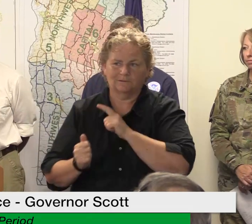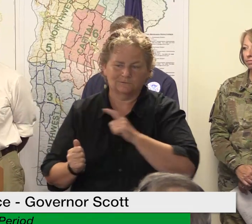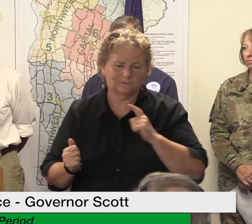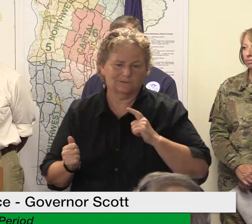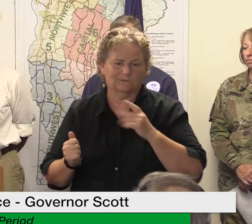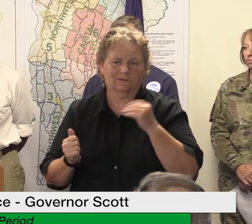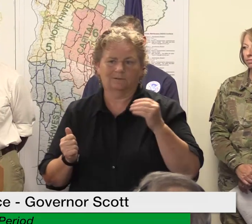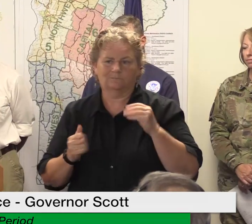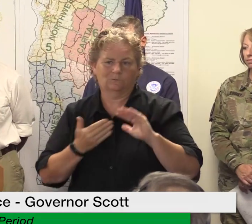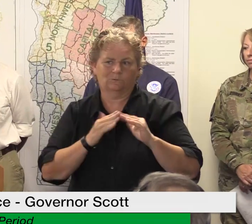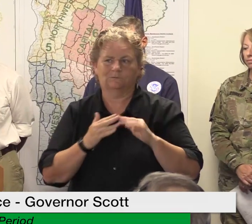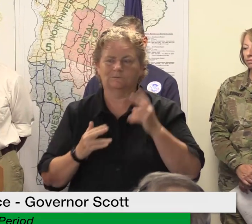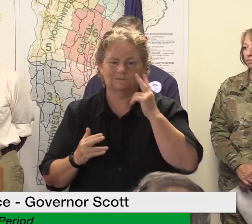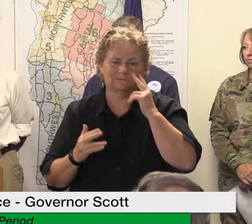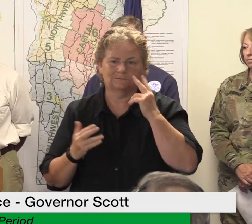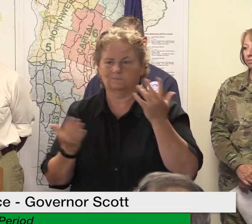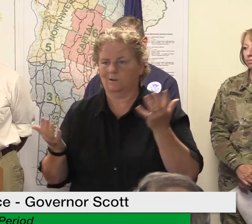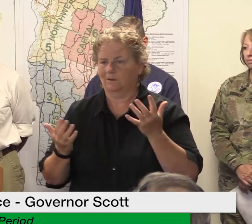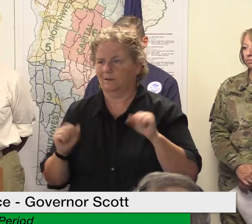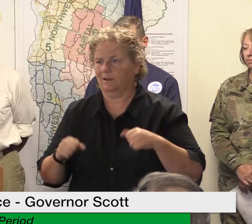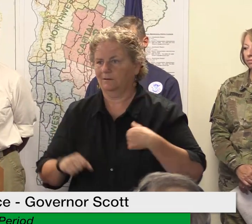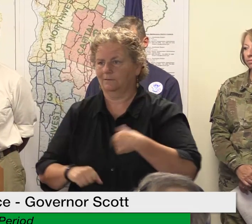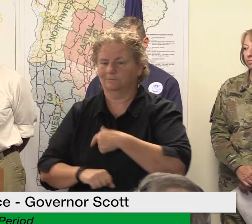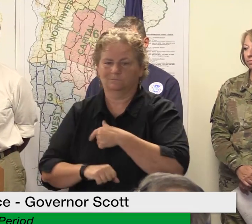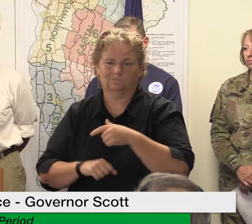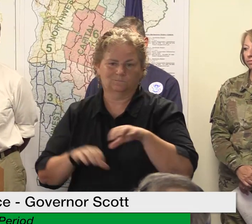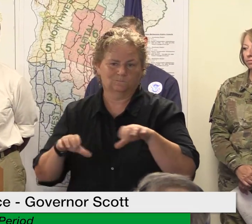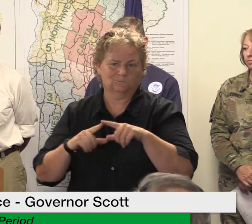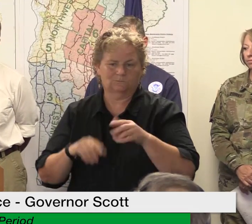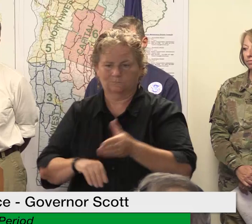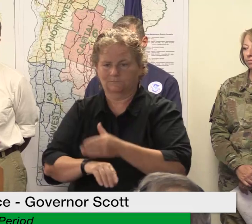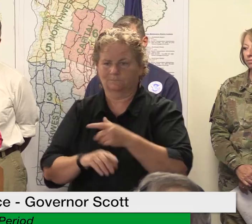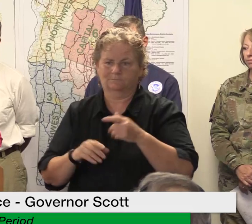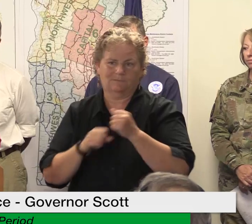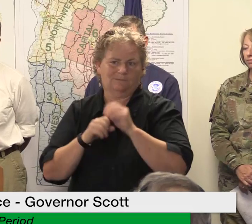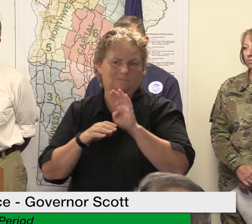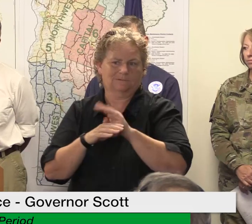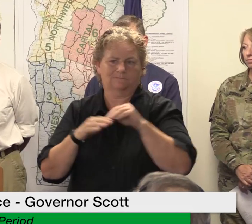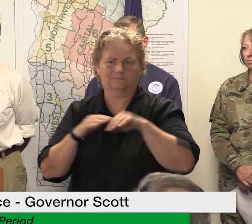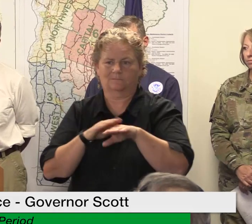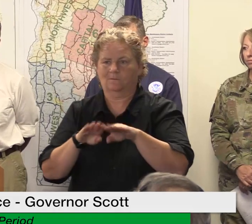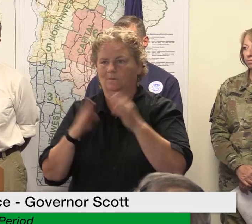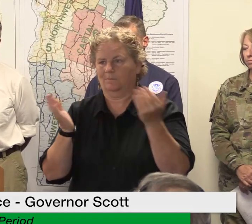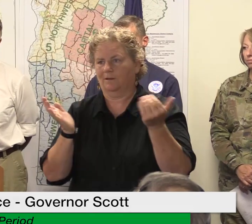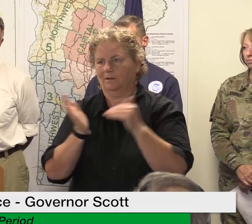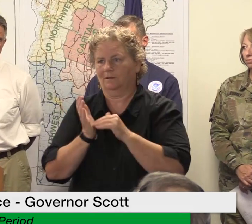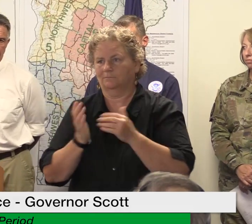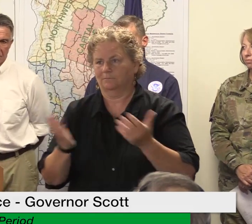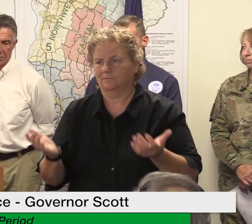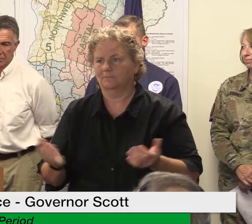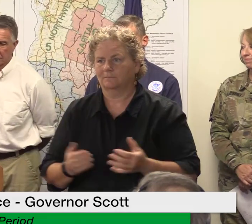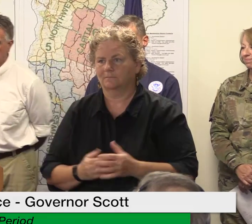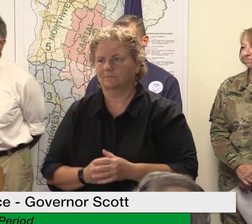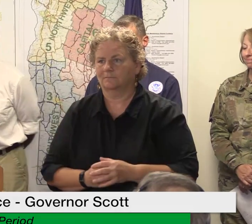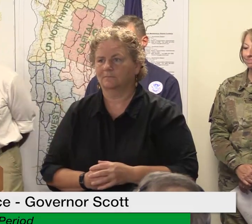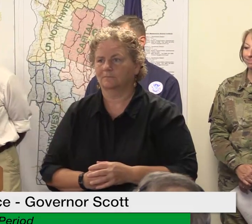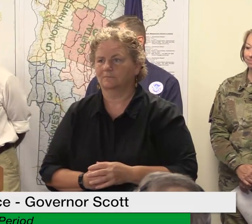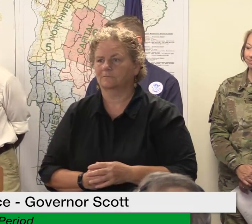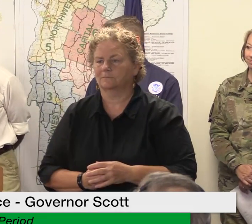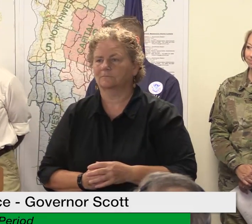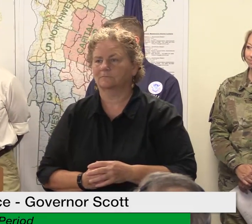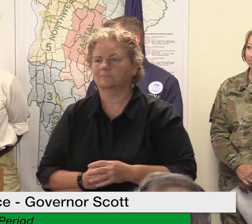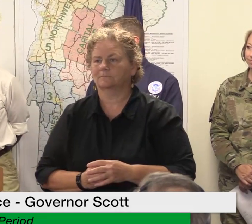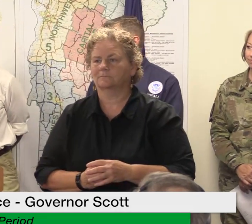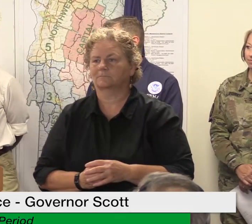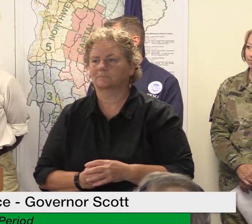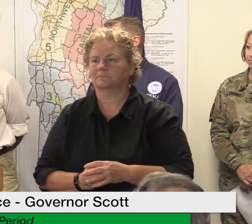the business owners as well but um as you know there's a process and secretary clauser can can speak more on that but there's a